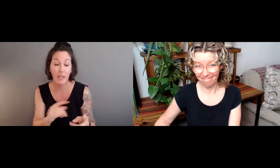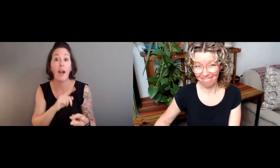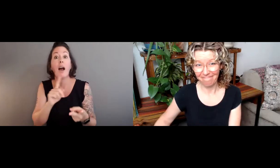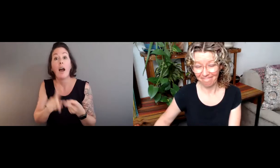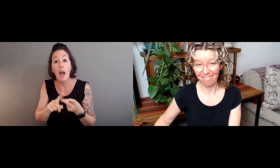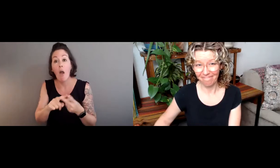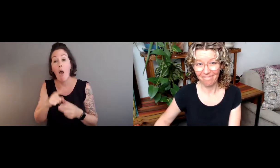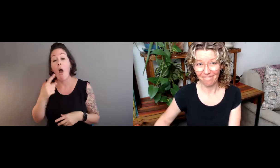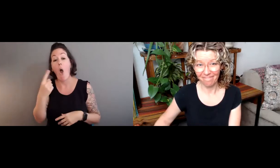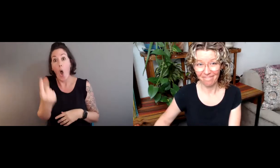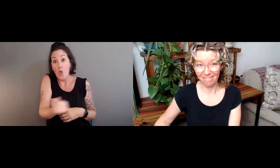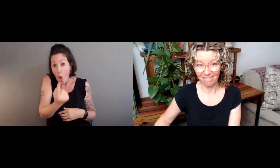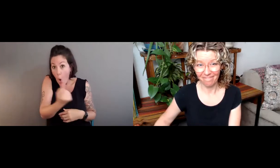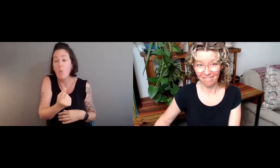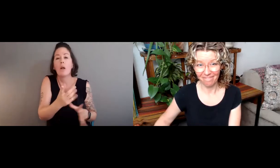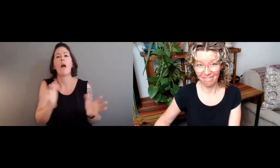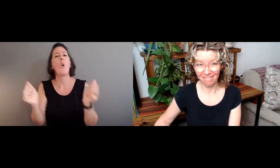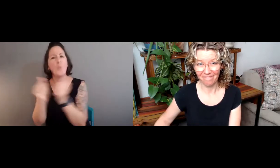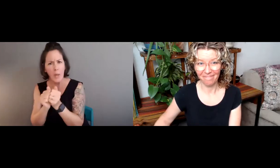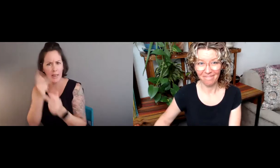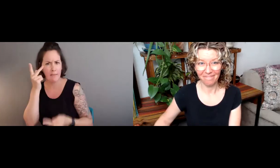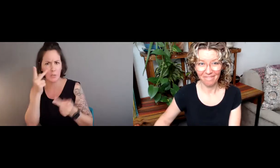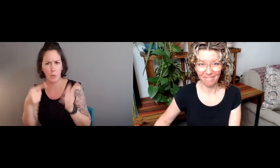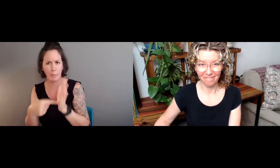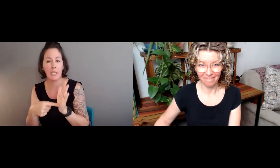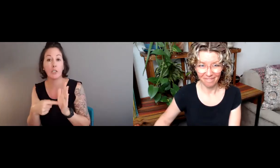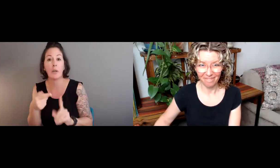reasons, that's an awful way to do language representation.